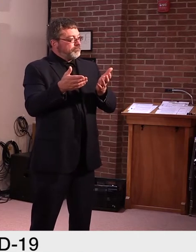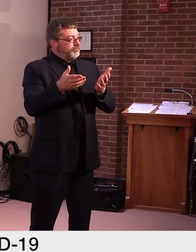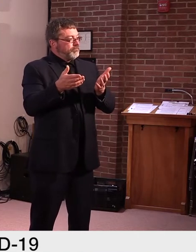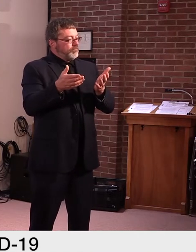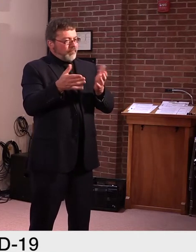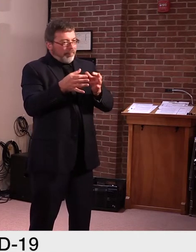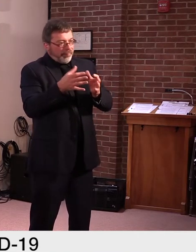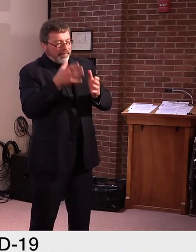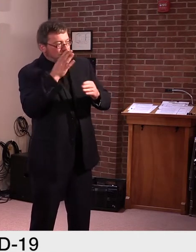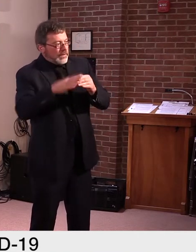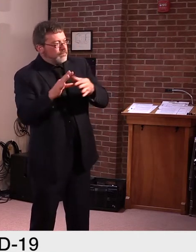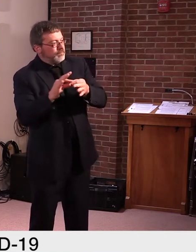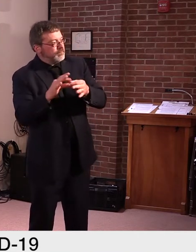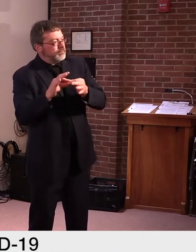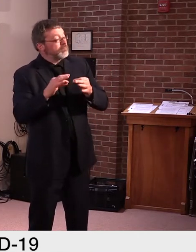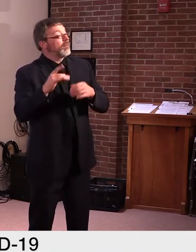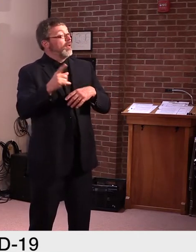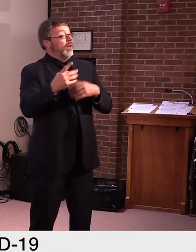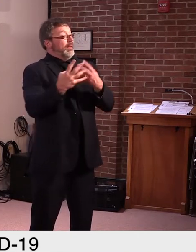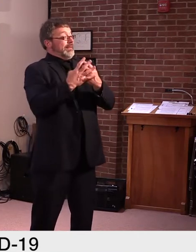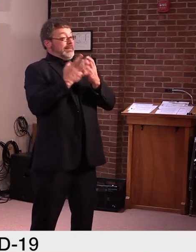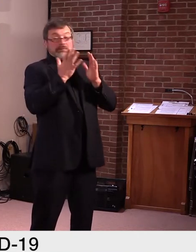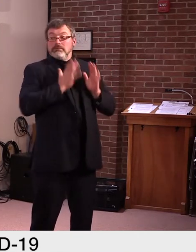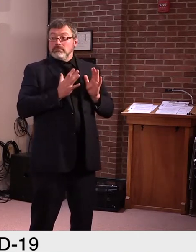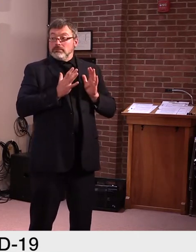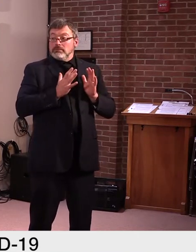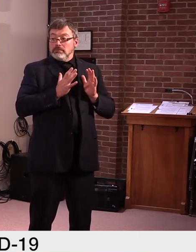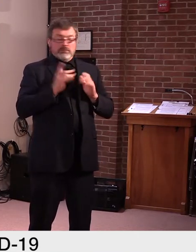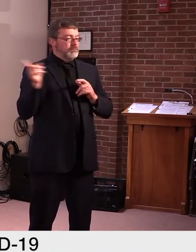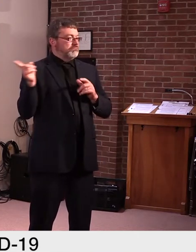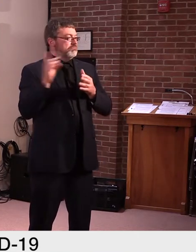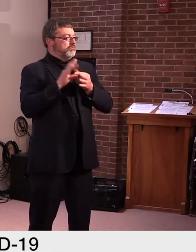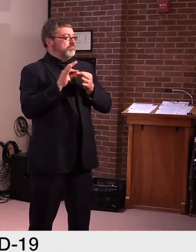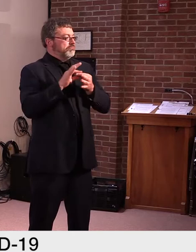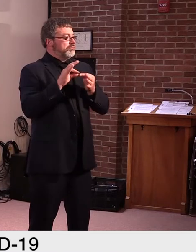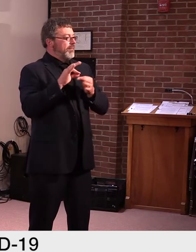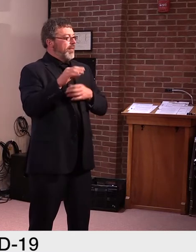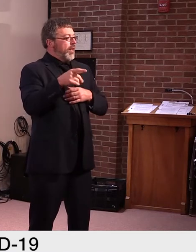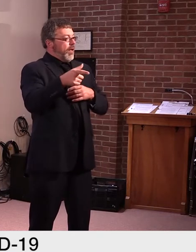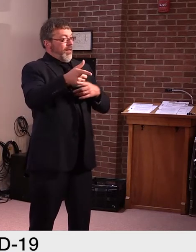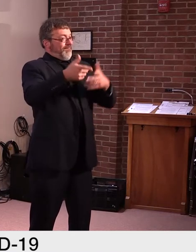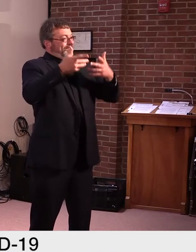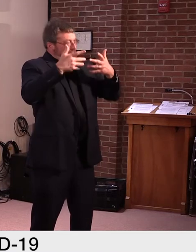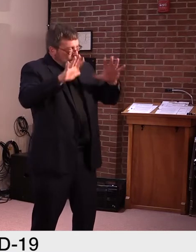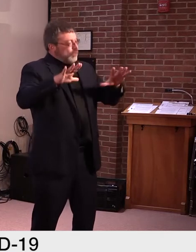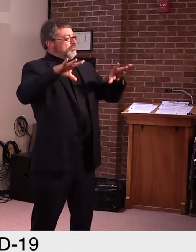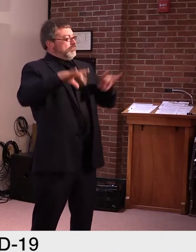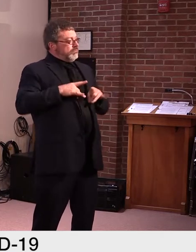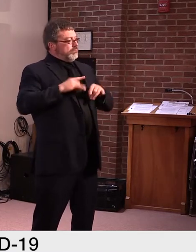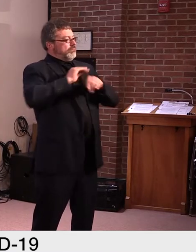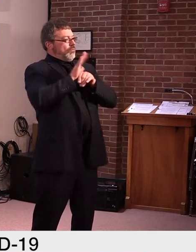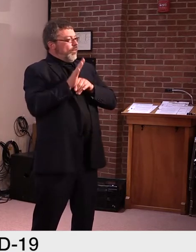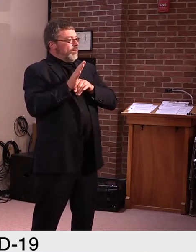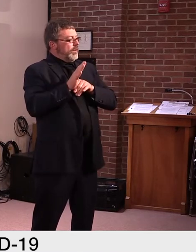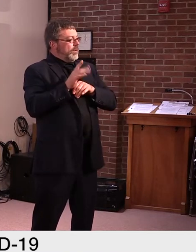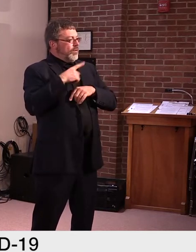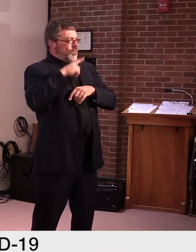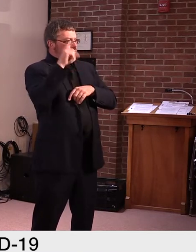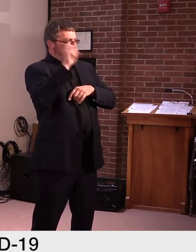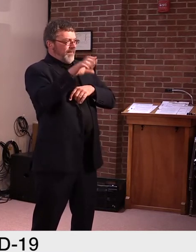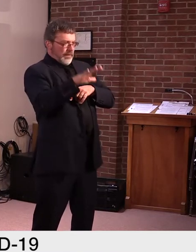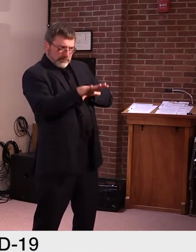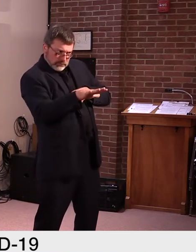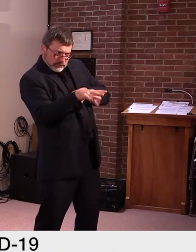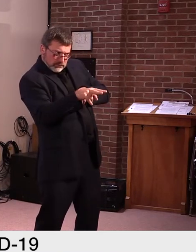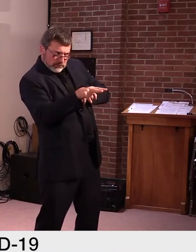inmates down there have, have had the virus. And so, uh, we really have to protect them in the future and the ones